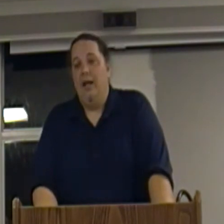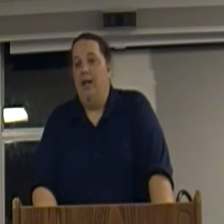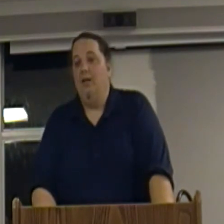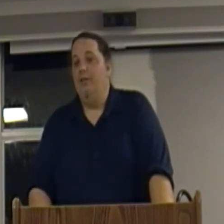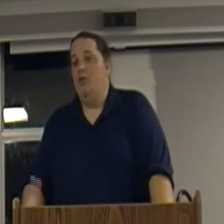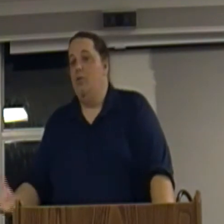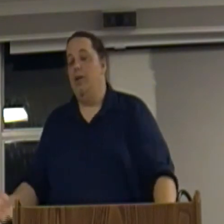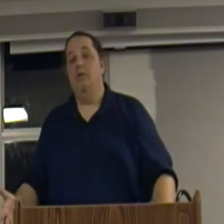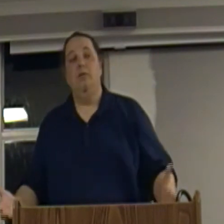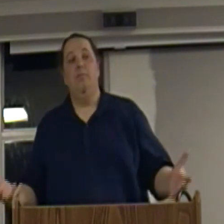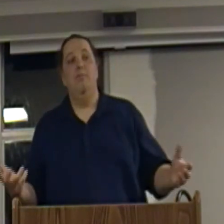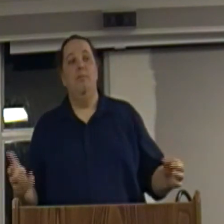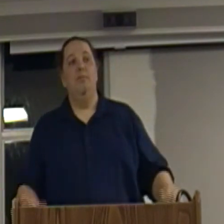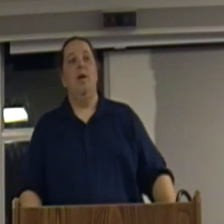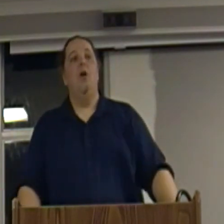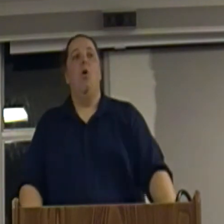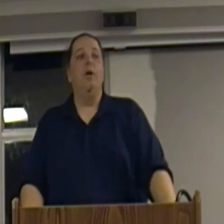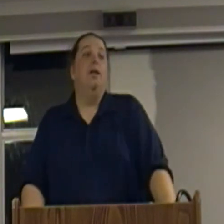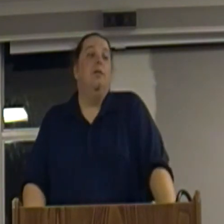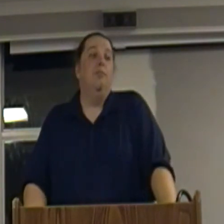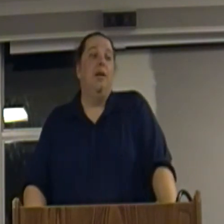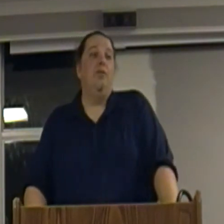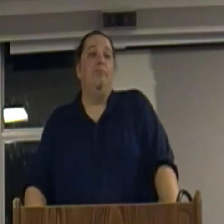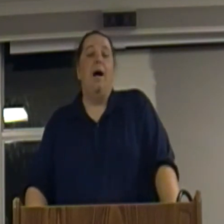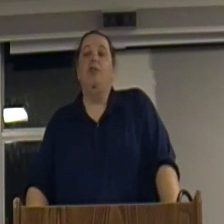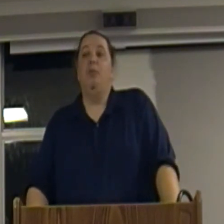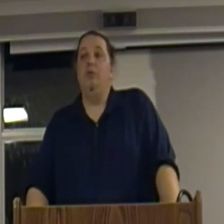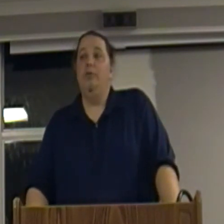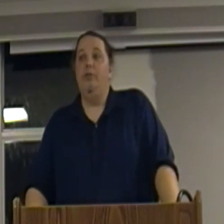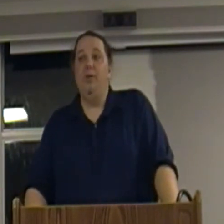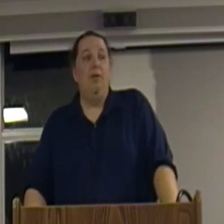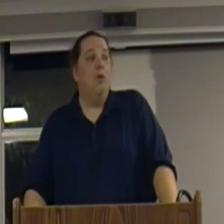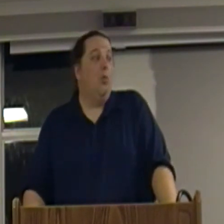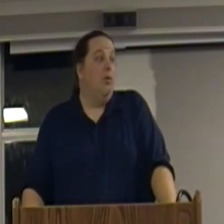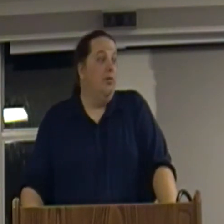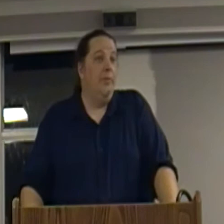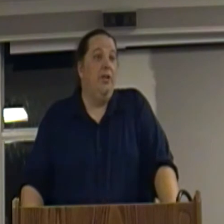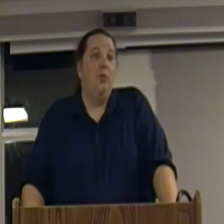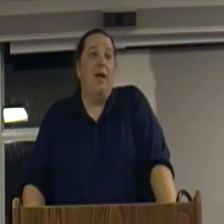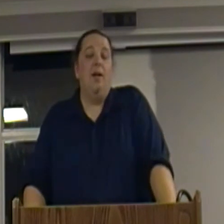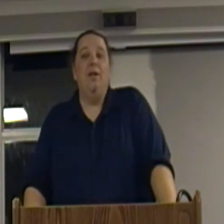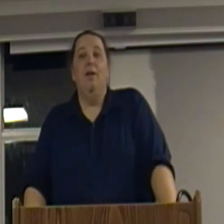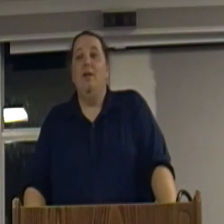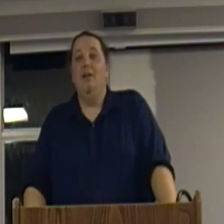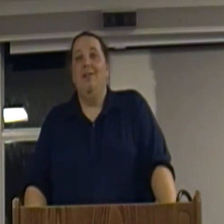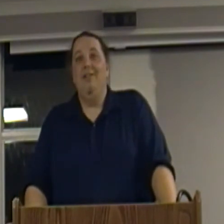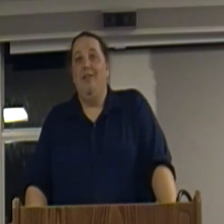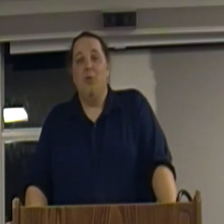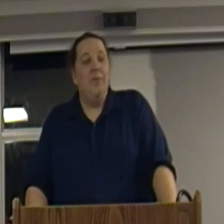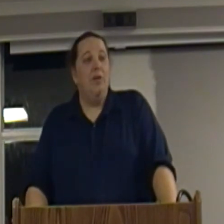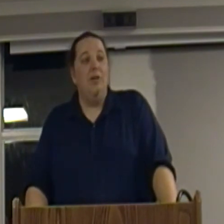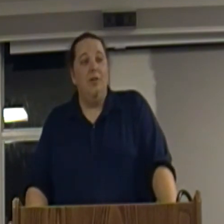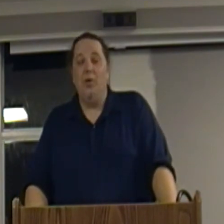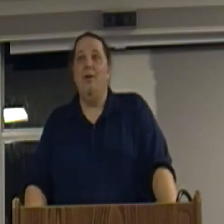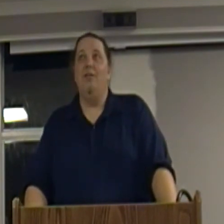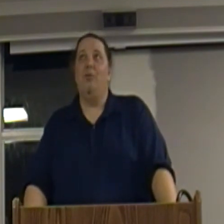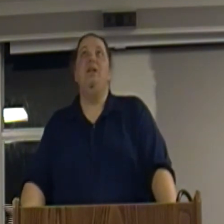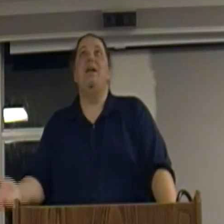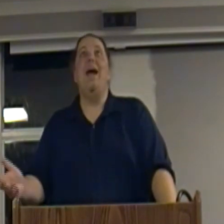And if you, you know, hoarding makes it impossible to be bold, to be a nomad. mean, three million, three and a